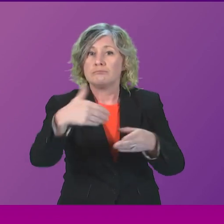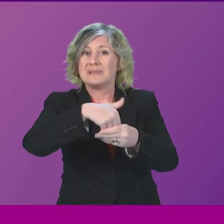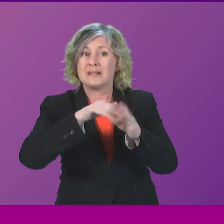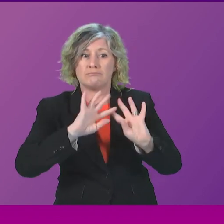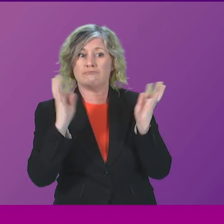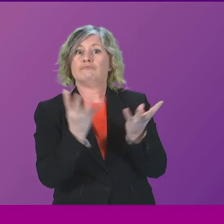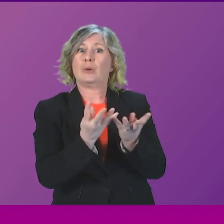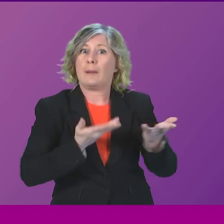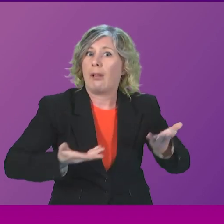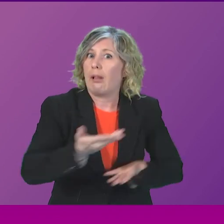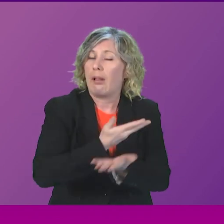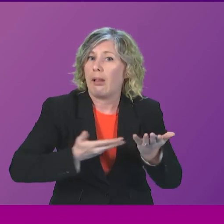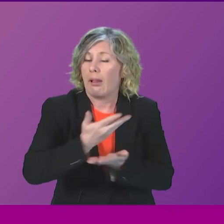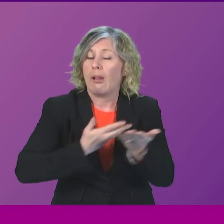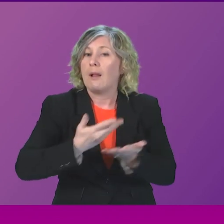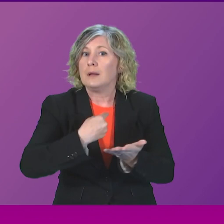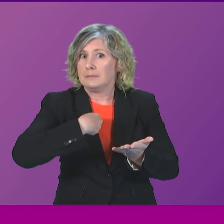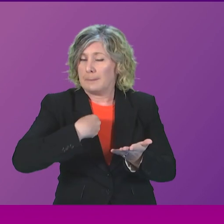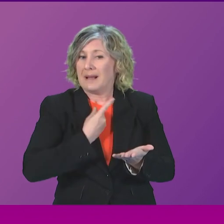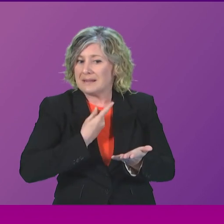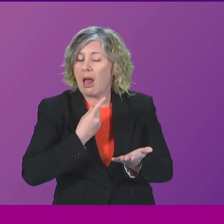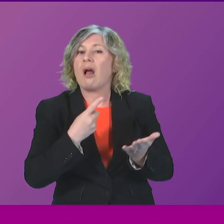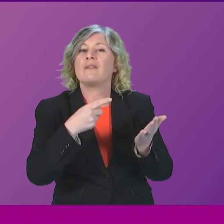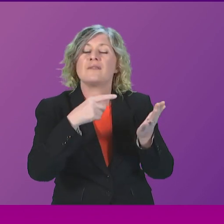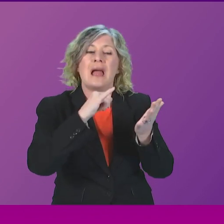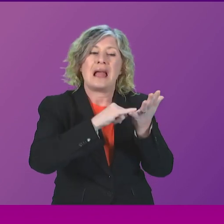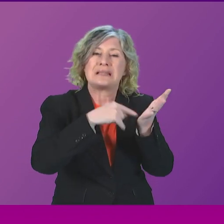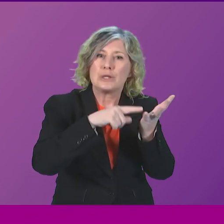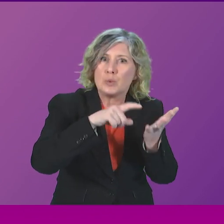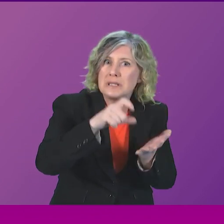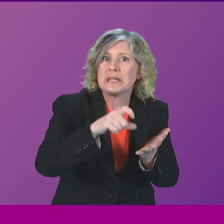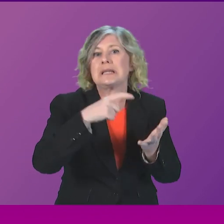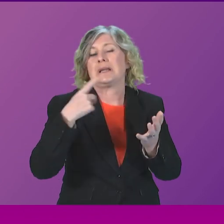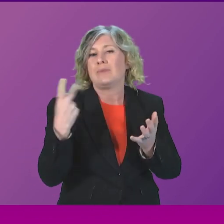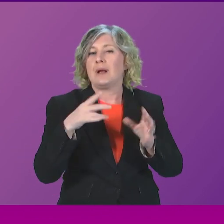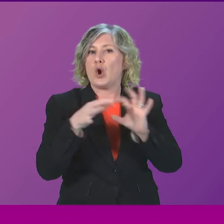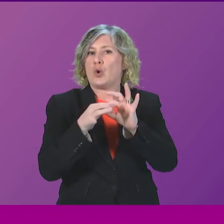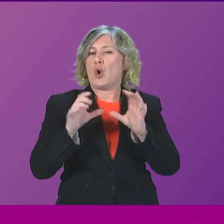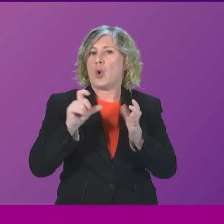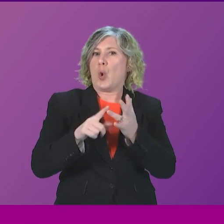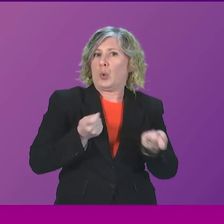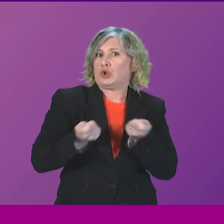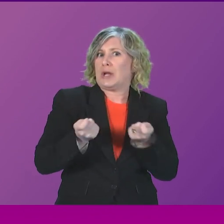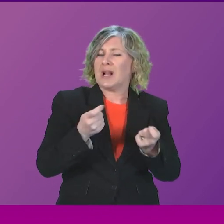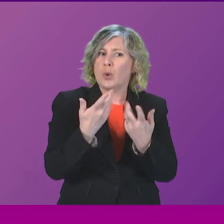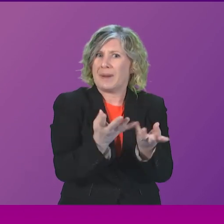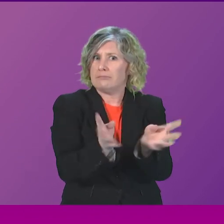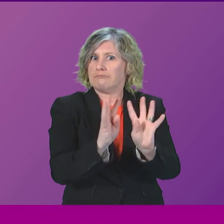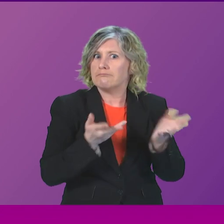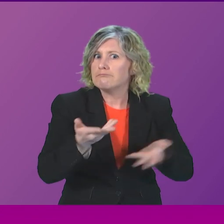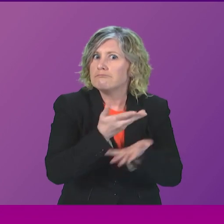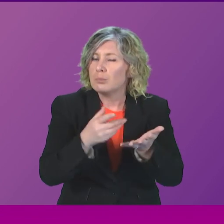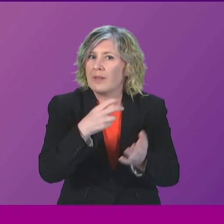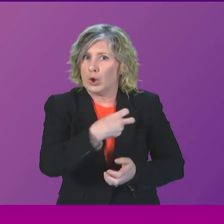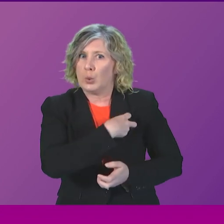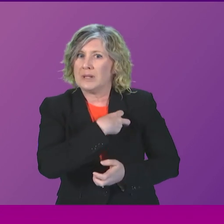with me that myself and the trade unions, the STUC, co-chaired. So I have been already engaging with trade unions,